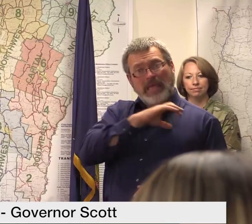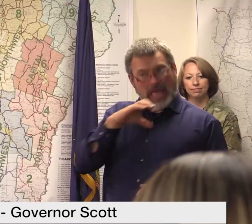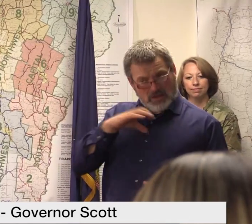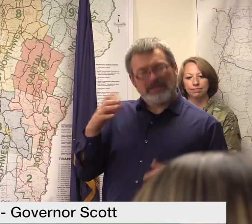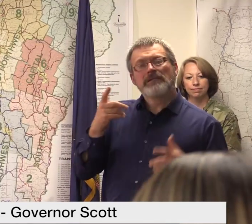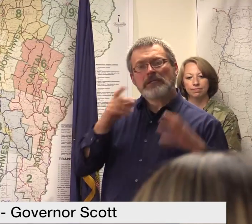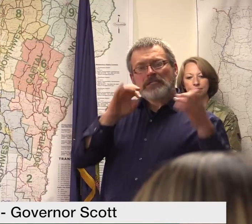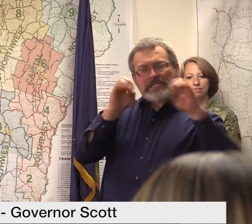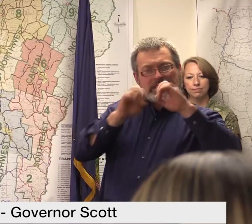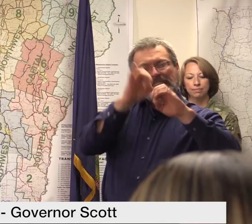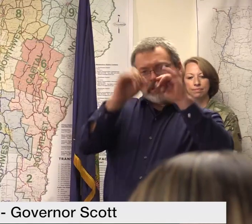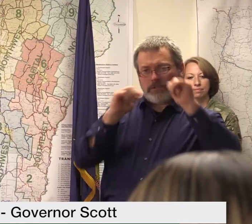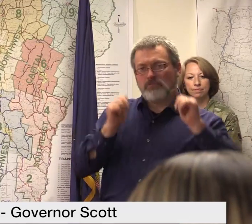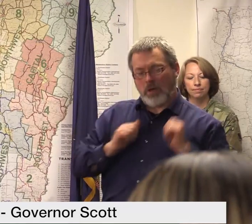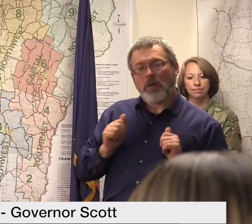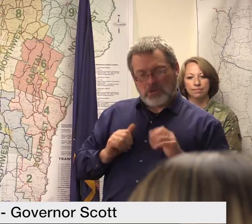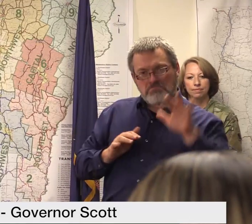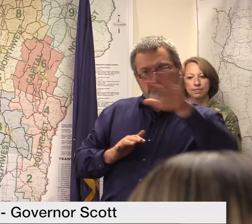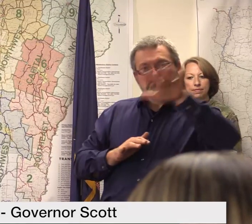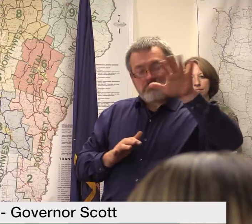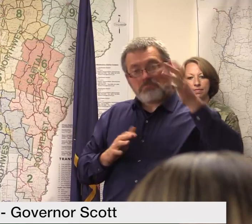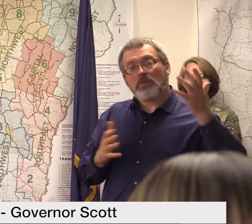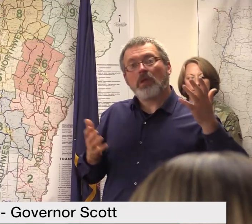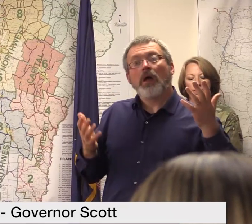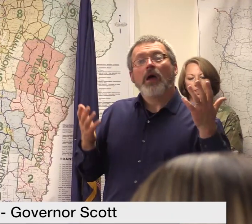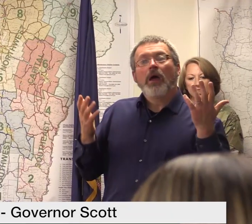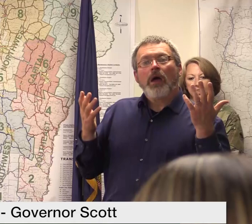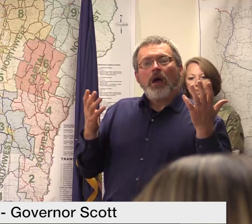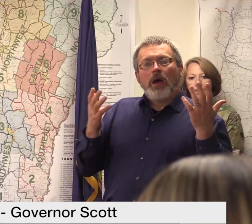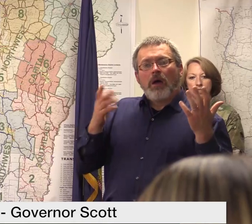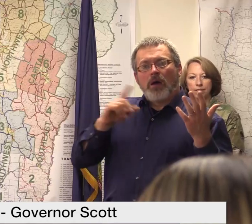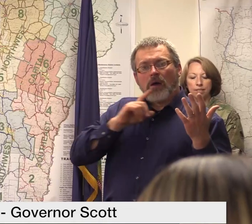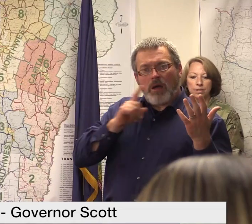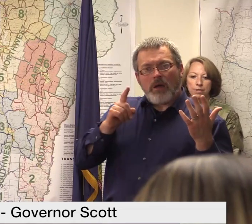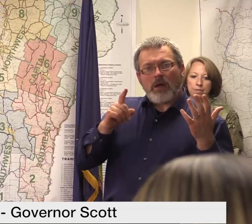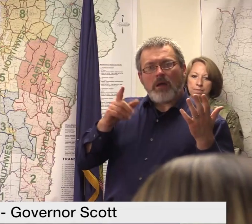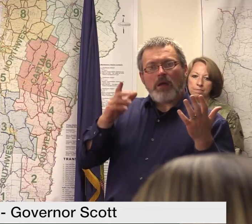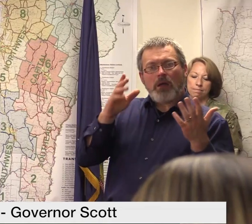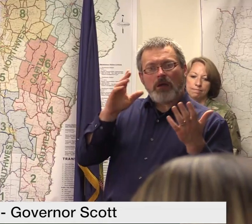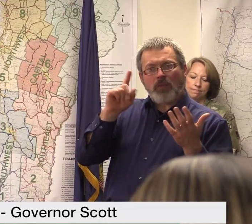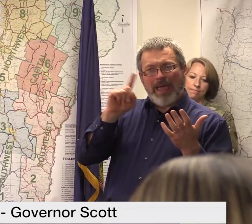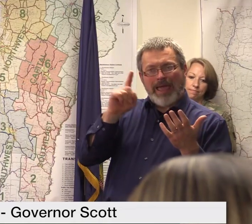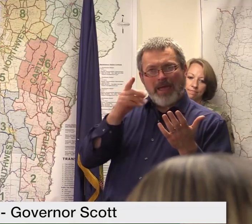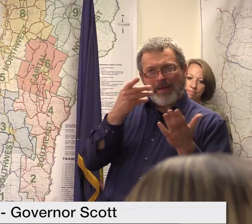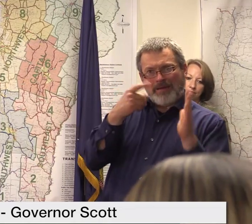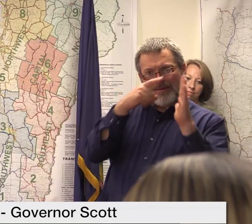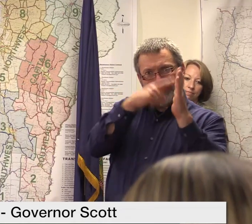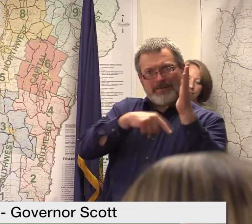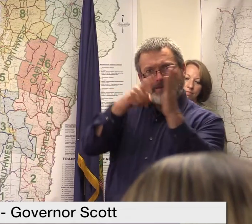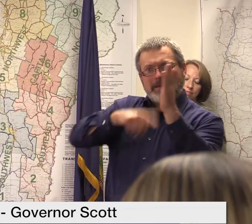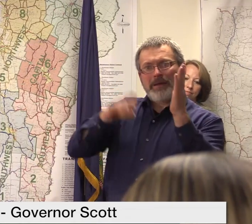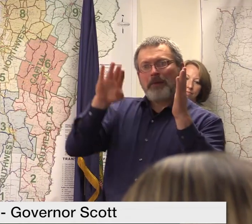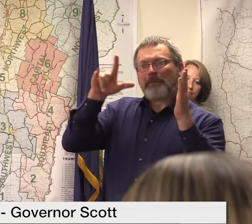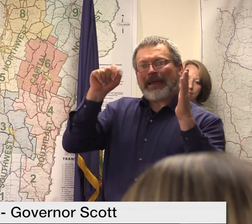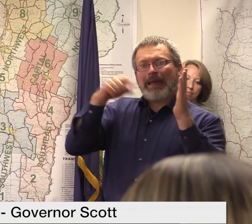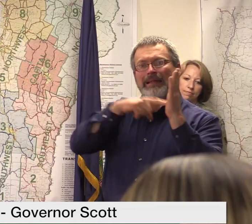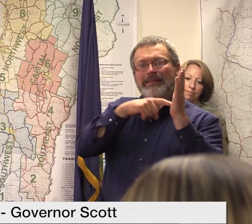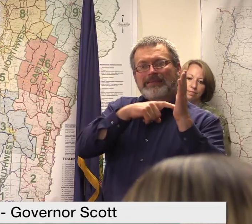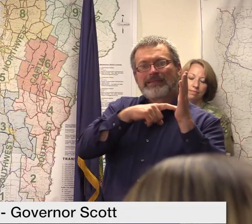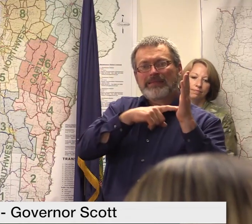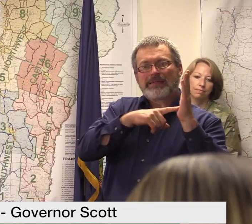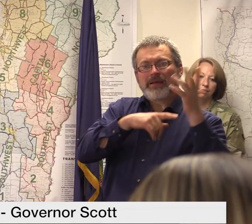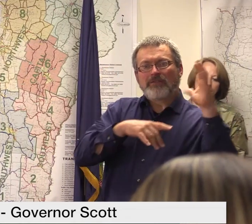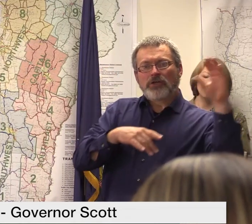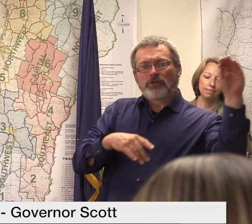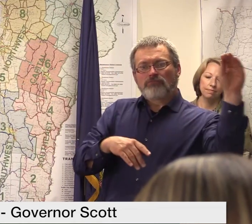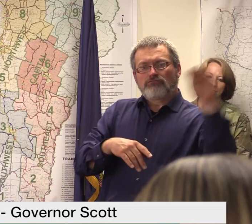Senate Democrats about a whole slew of funding bills then this is just getting dumped in the middle of that enormous fight